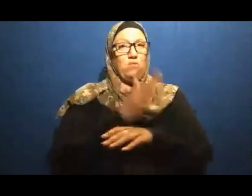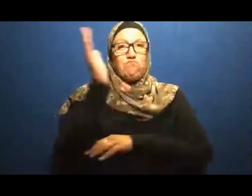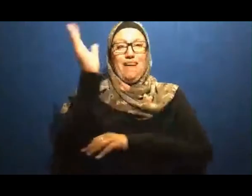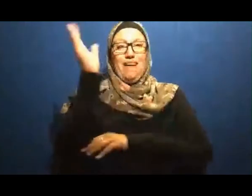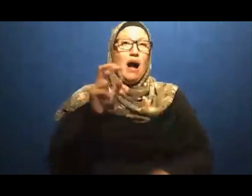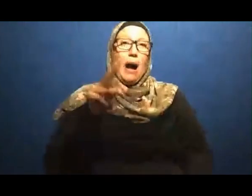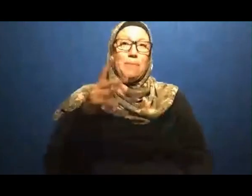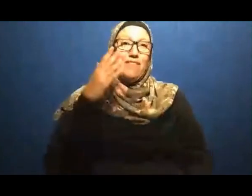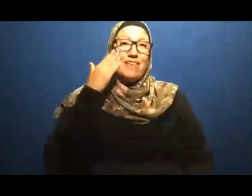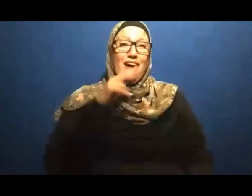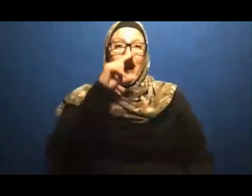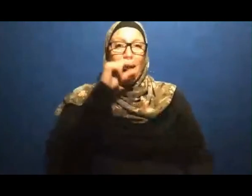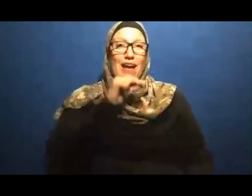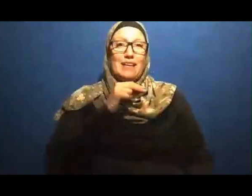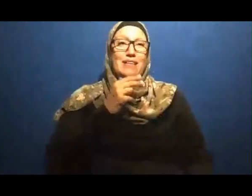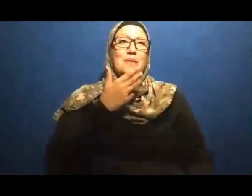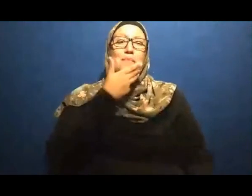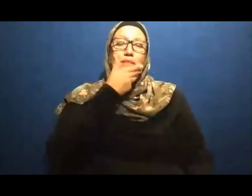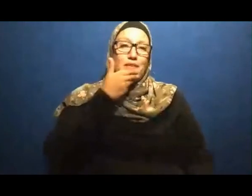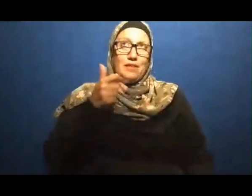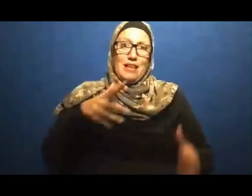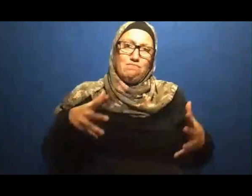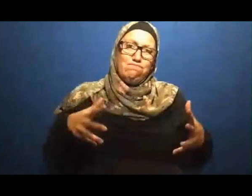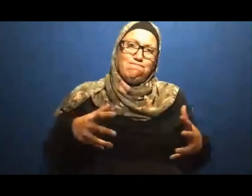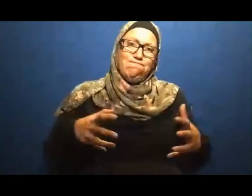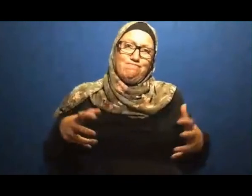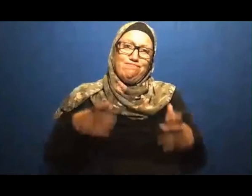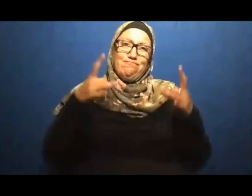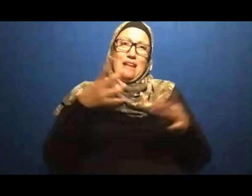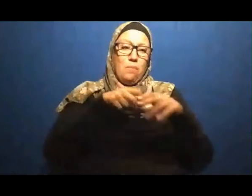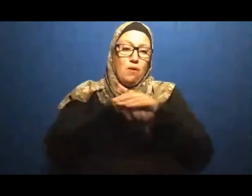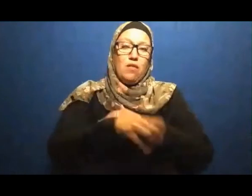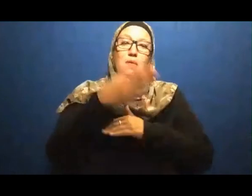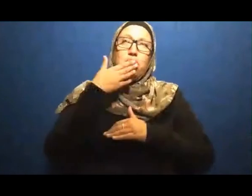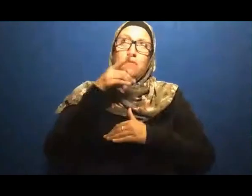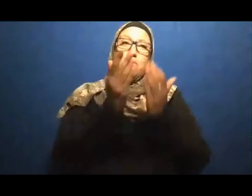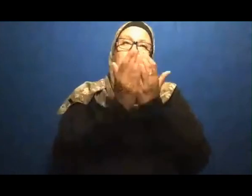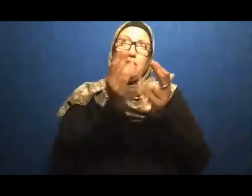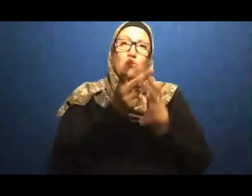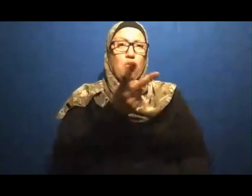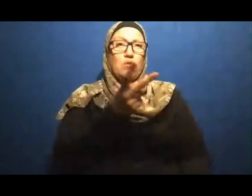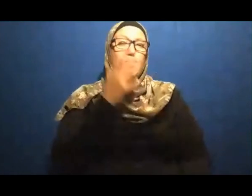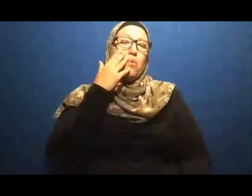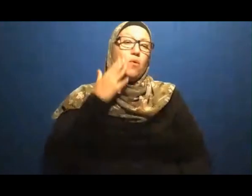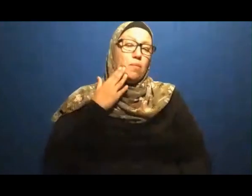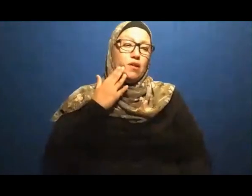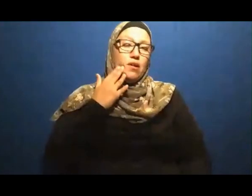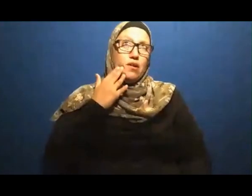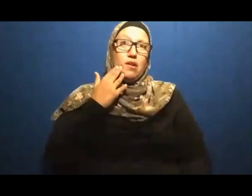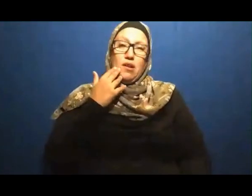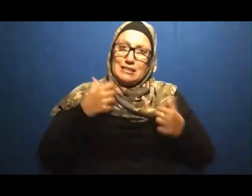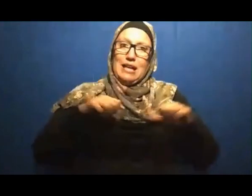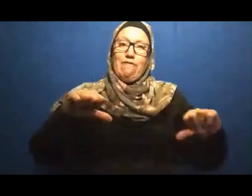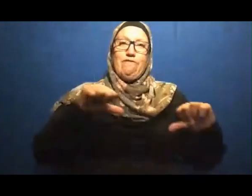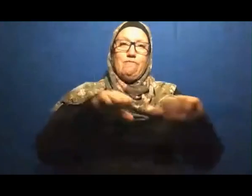For Their Safe And Easy Delivery In Shallah I Will Conclude Being The Tuesday Evening Night With The Last Part Of The Art